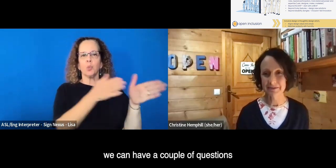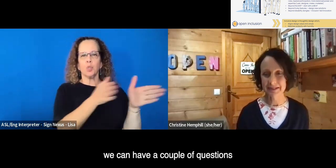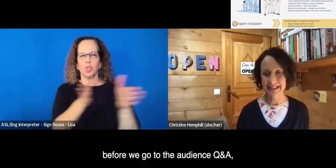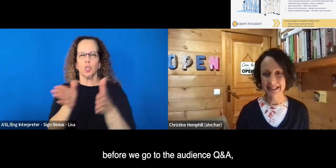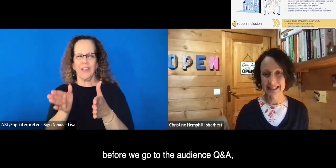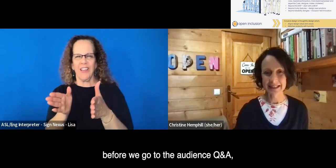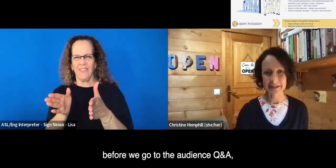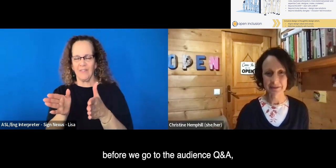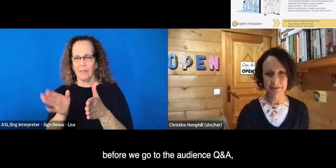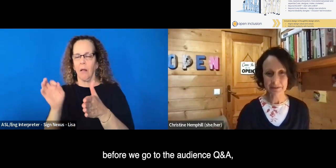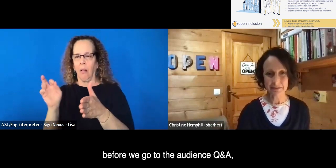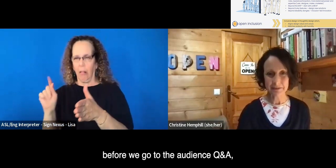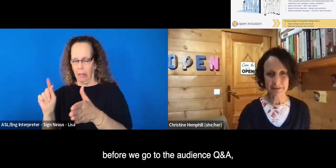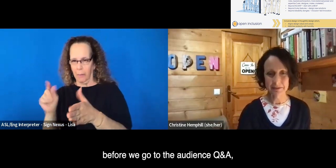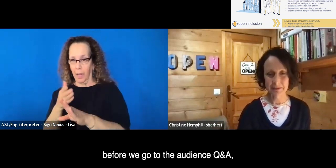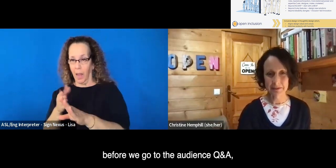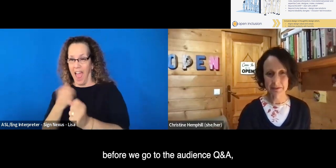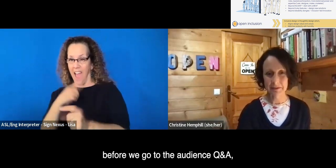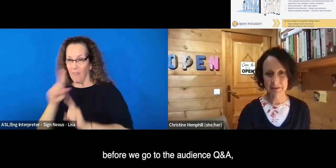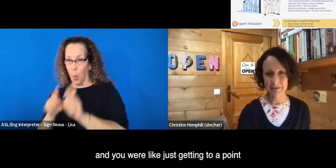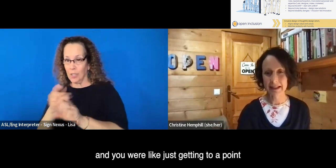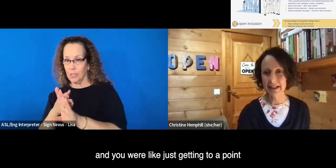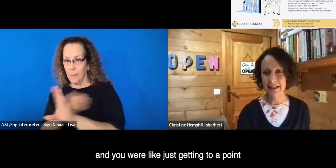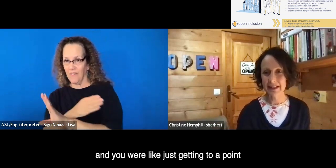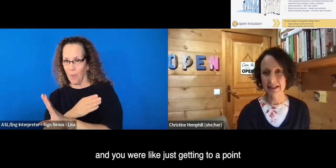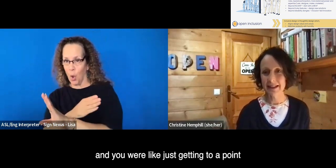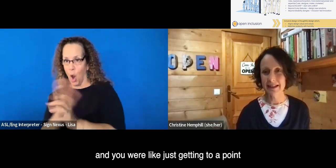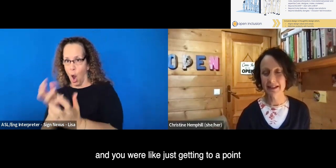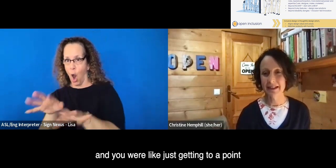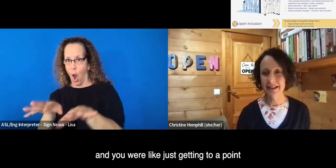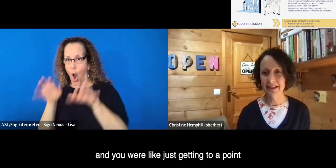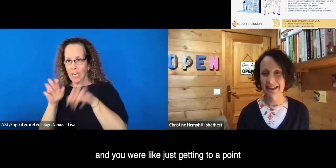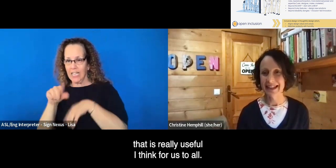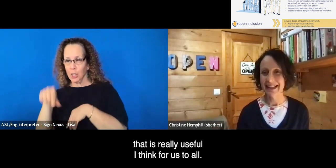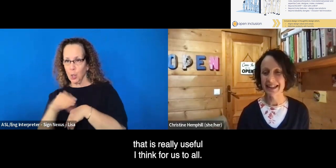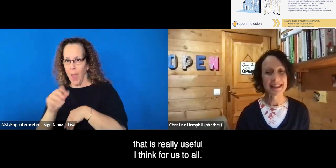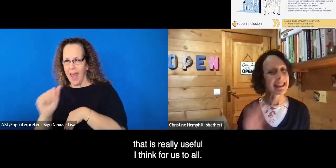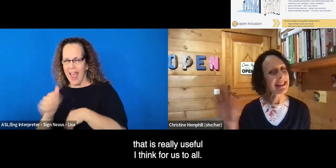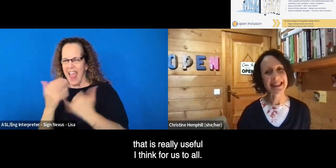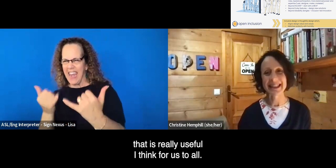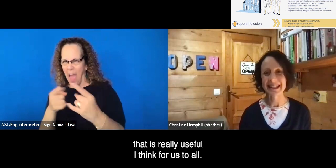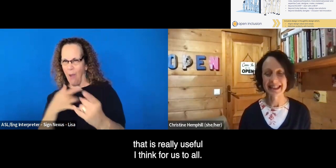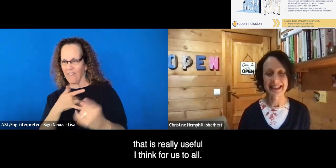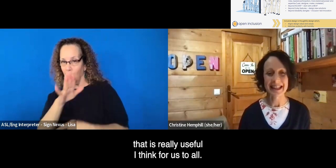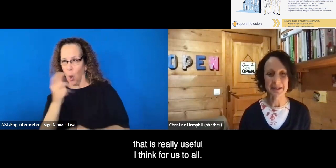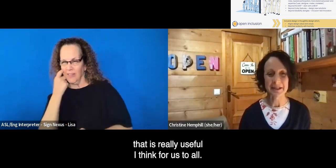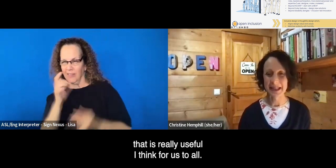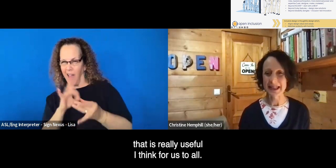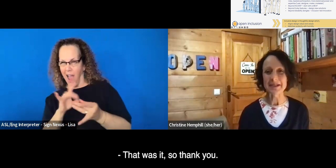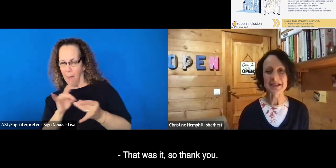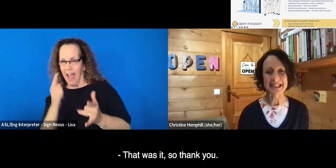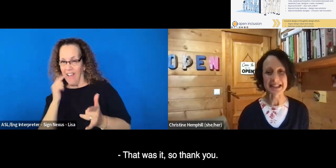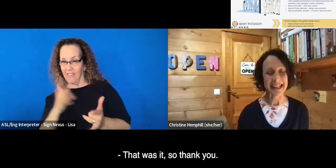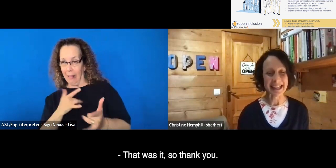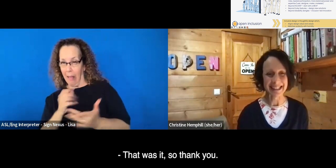questions before we go to the audience Q&A. And you were just getting to a point that is really useful, I think, for us to all.